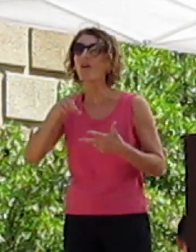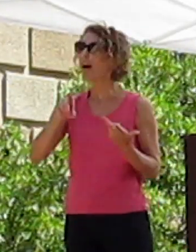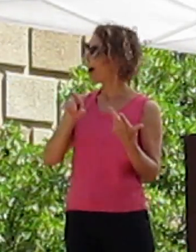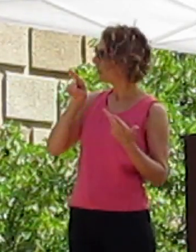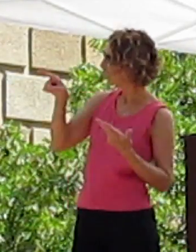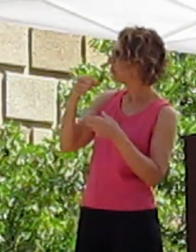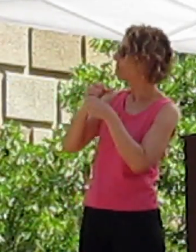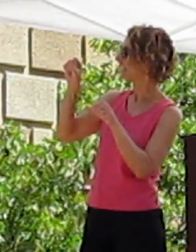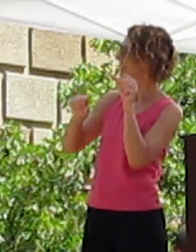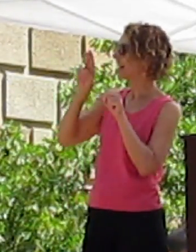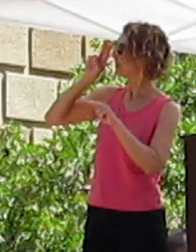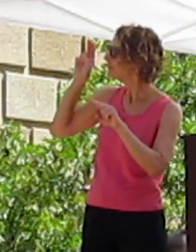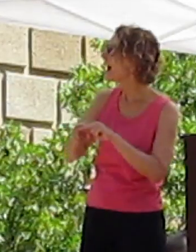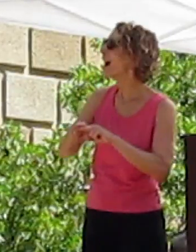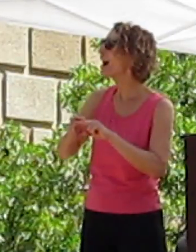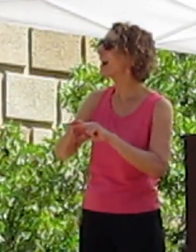you make science fun.